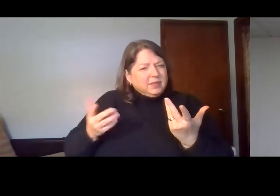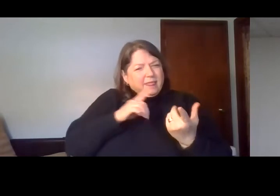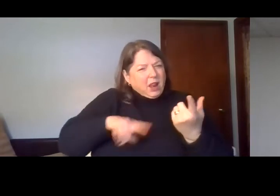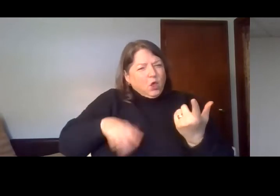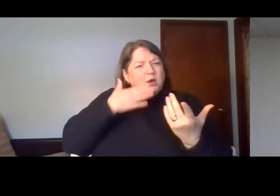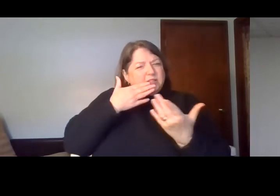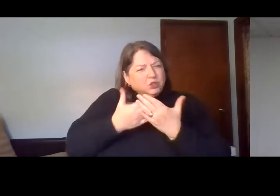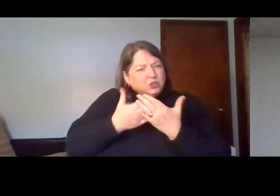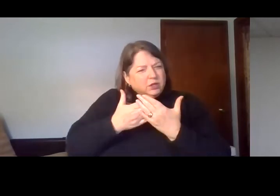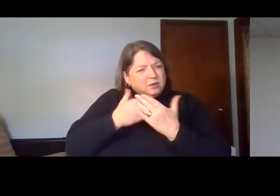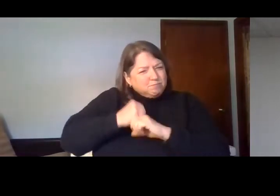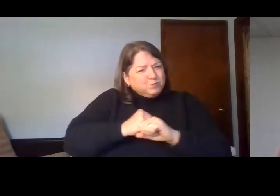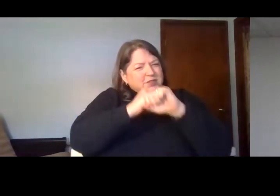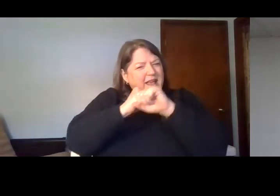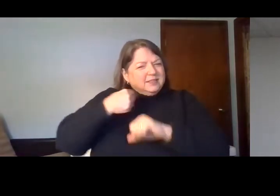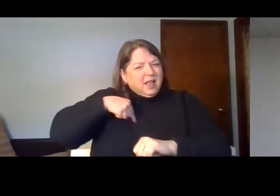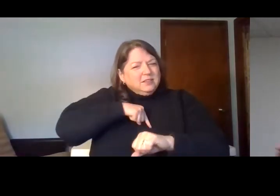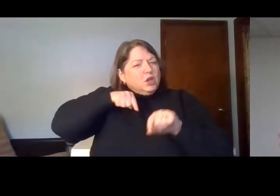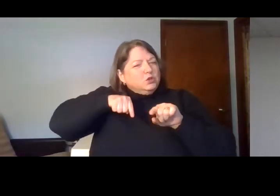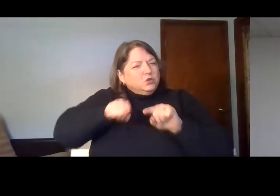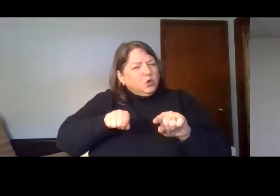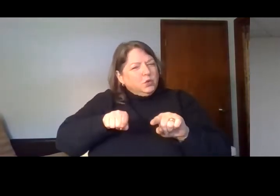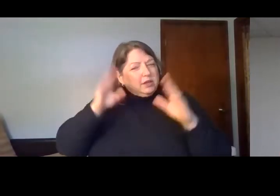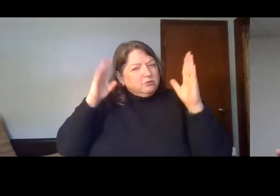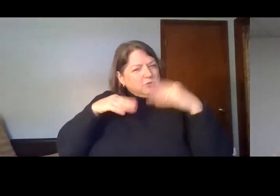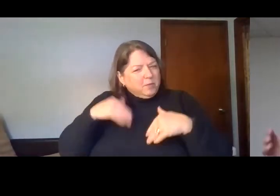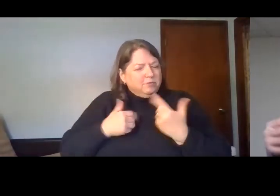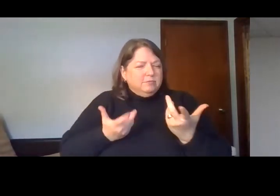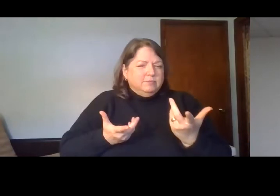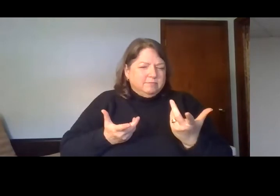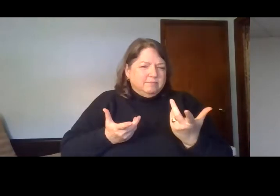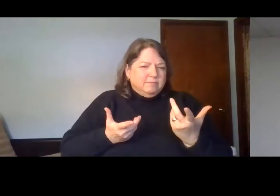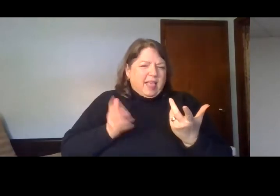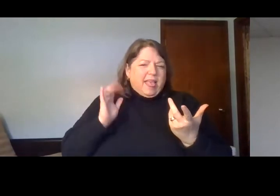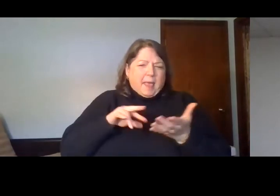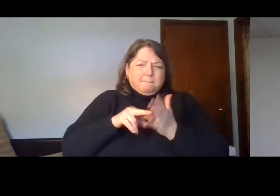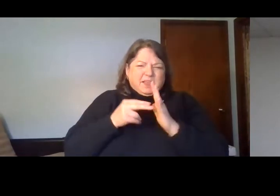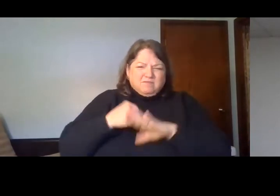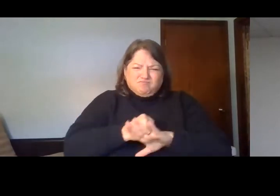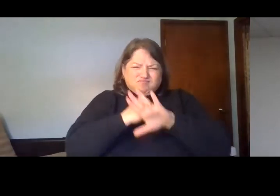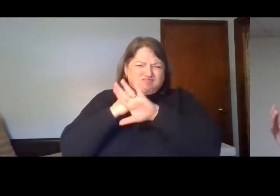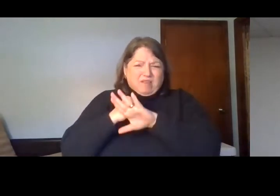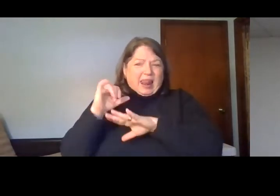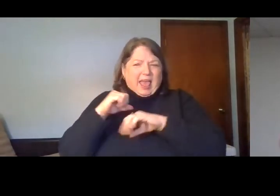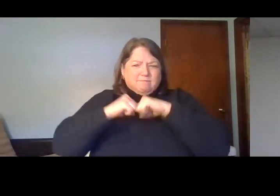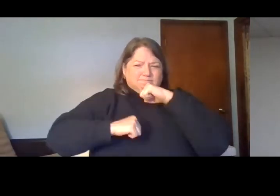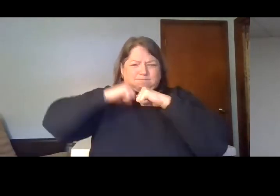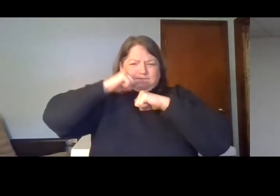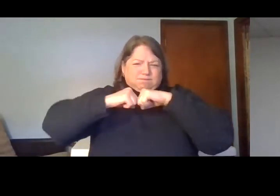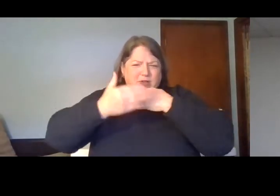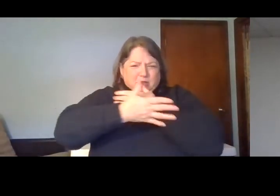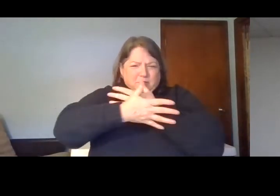A refuge here or stronghold is another reference as a stronghold is the idea of a fortress,